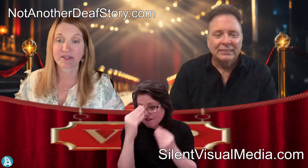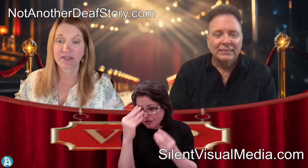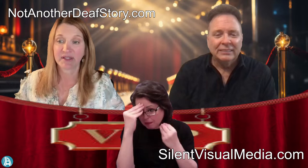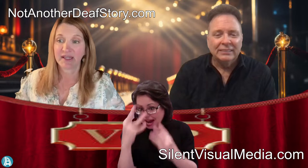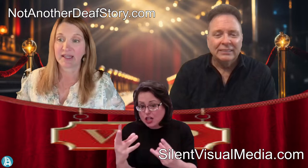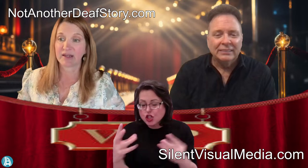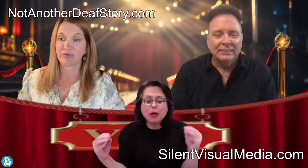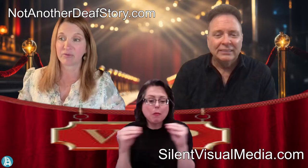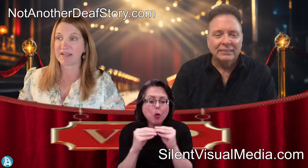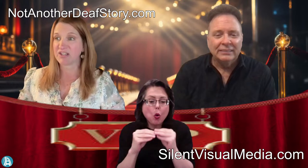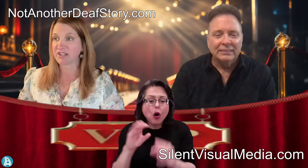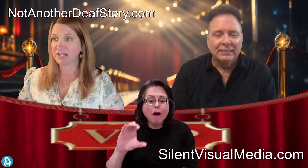and information.